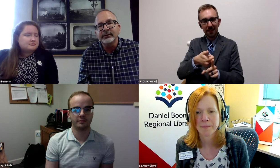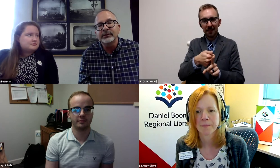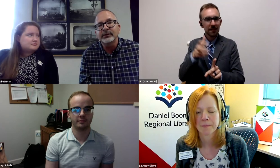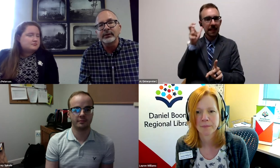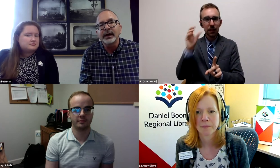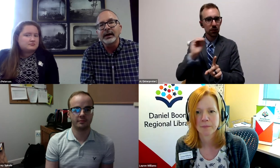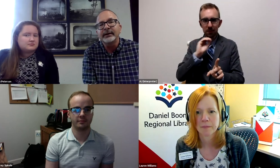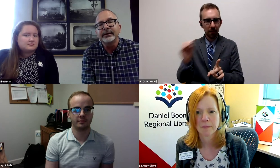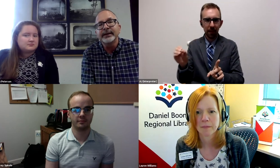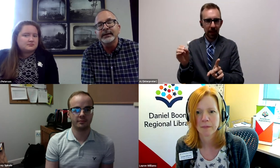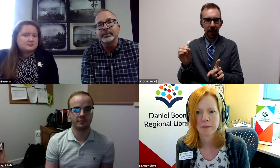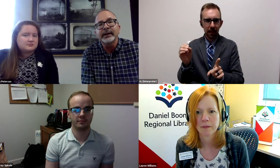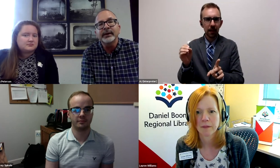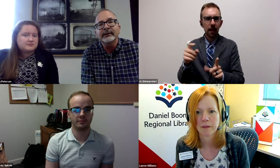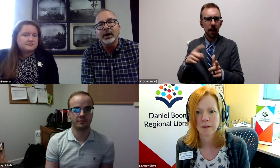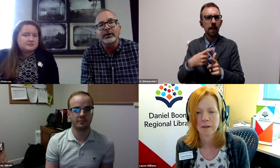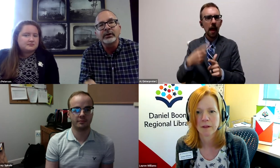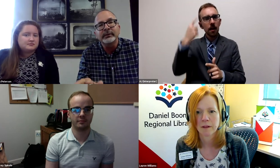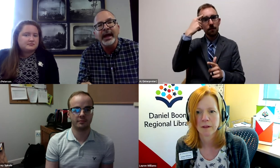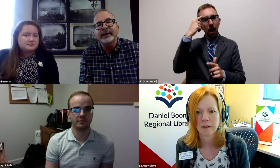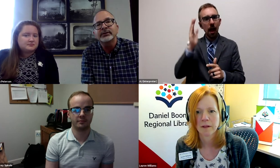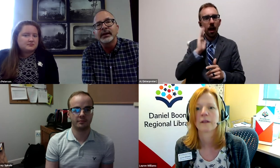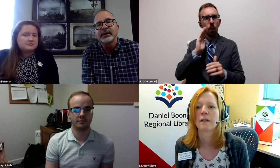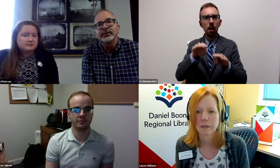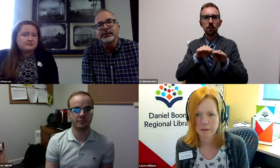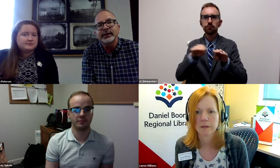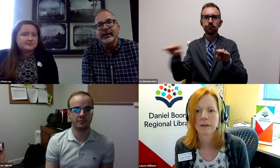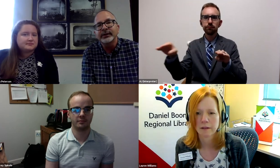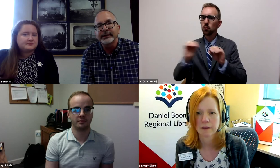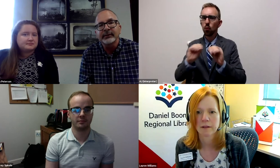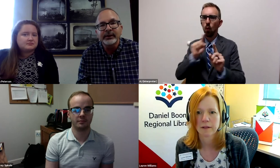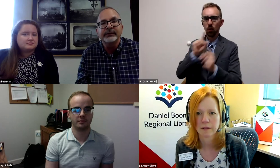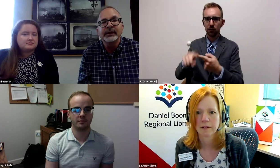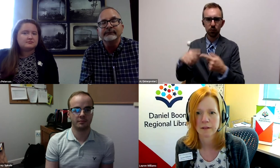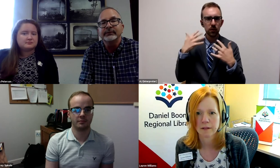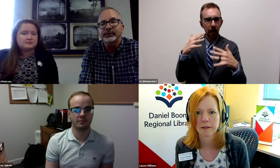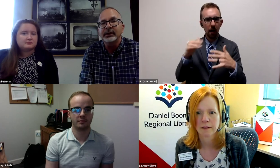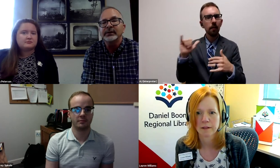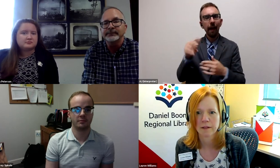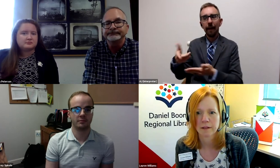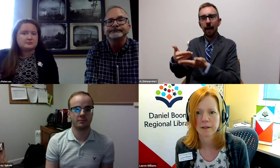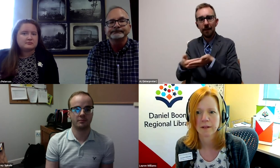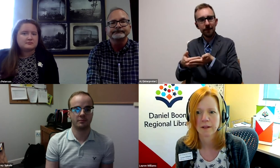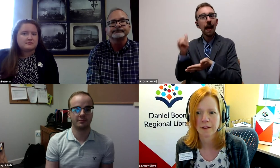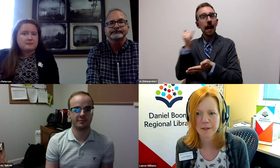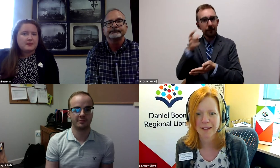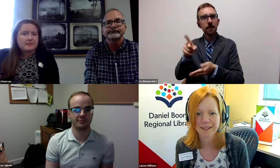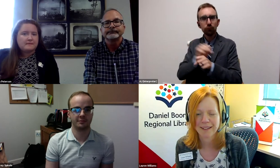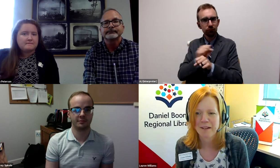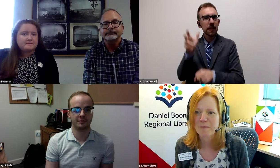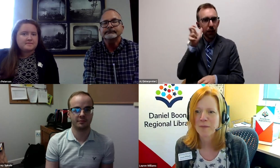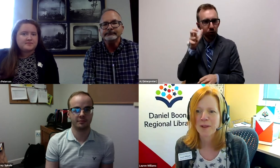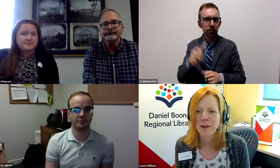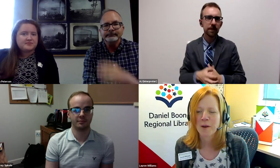sounds, then the brainwaves aren't going to react to the sounds like they would if the infant was hearing them. Okay.